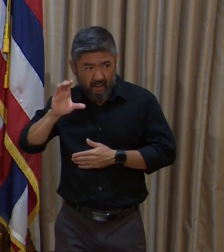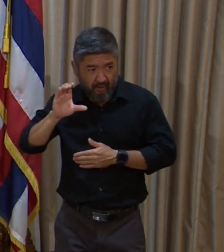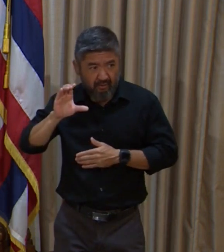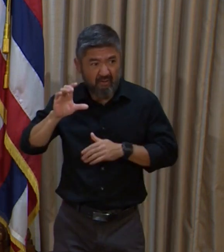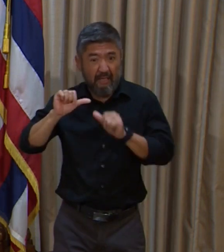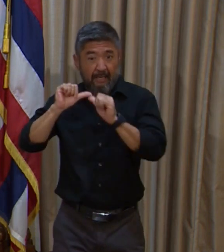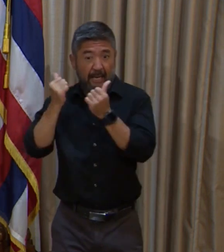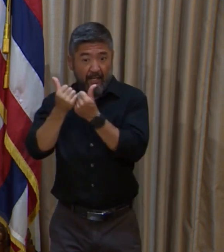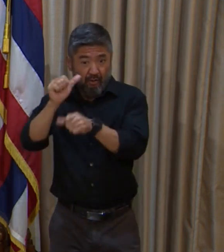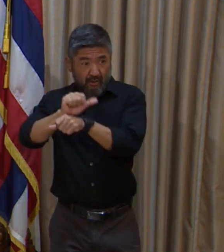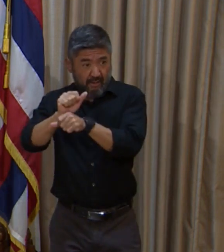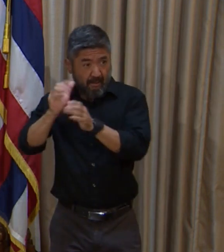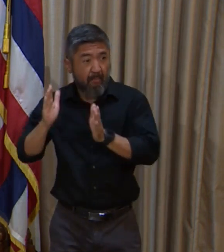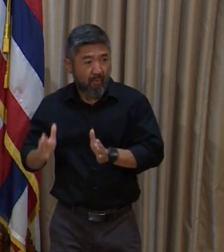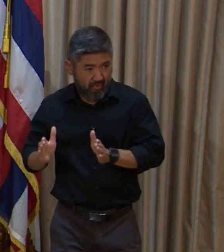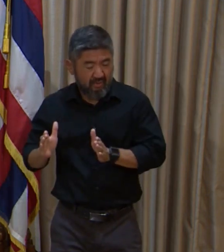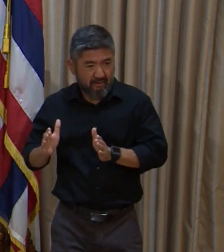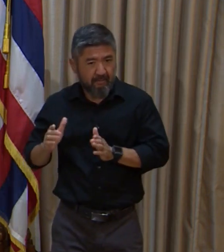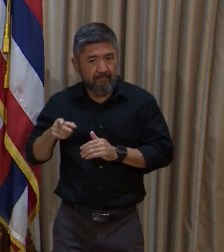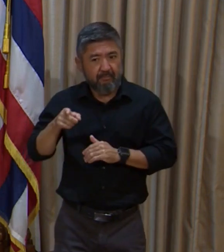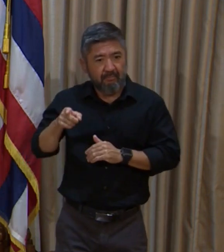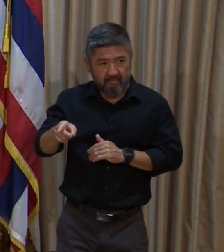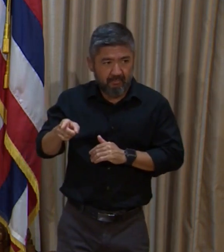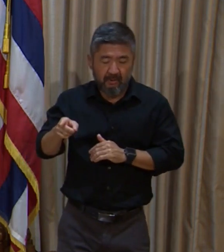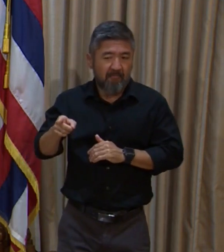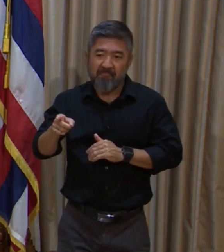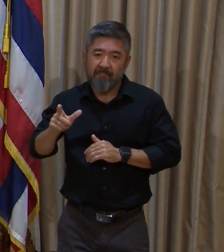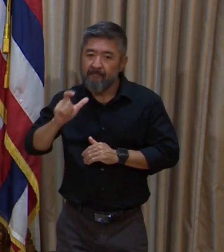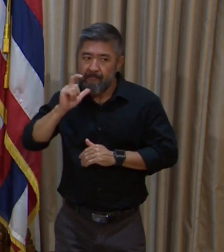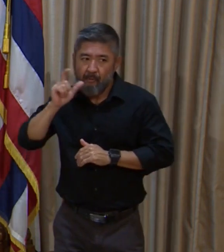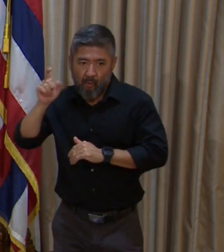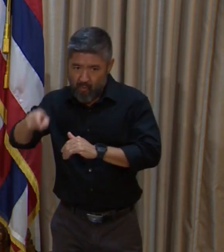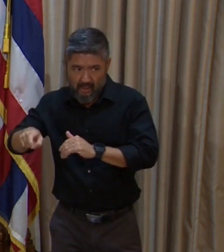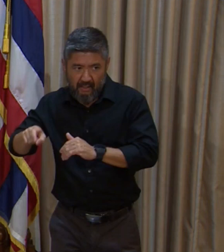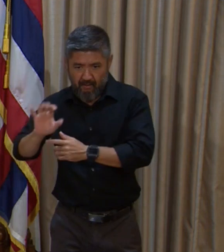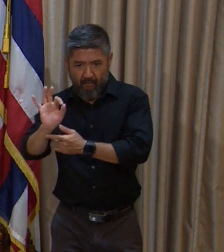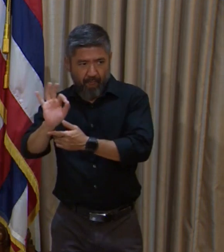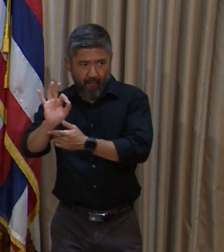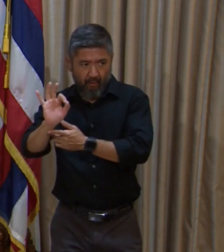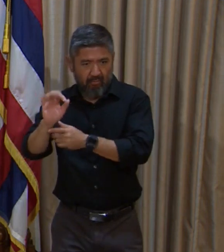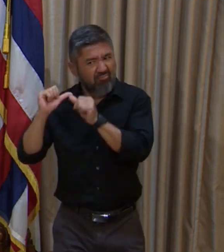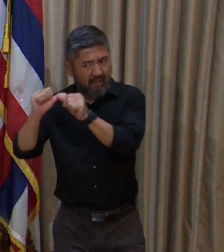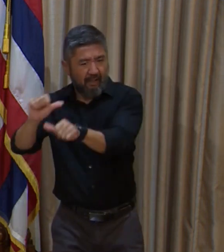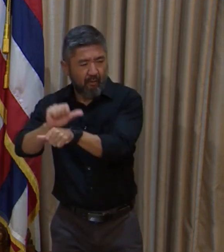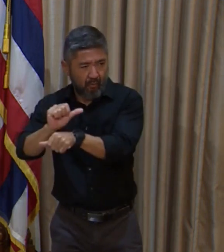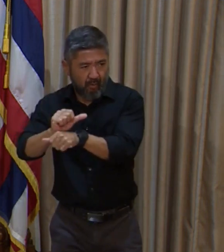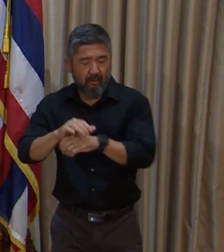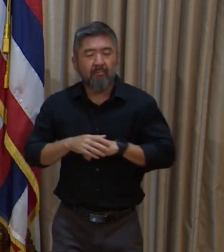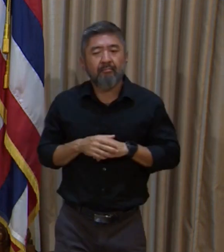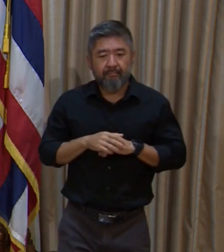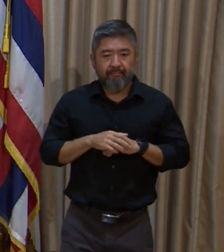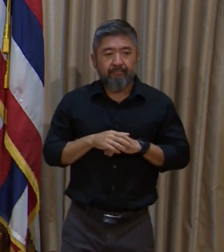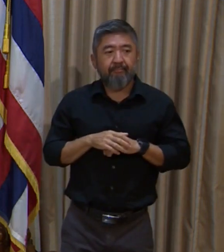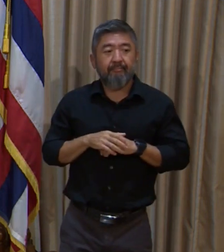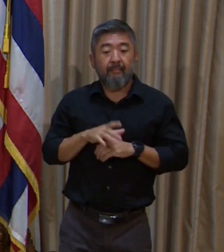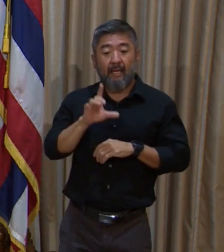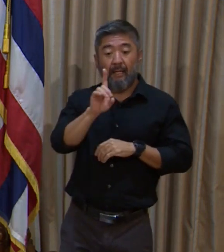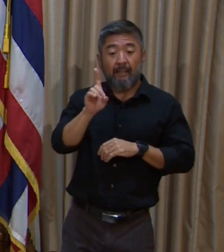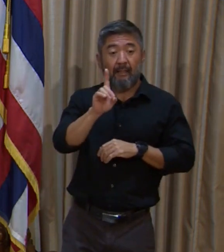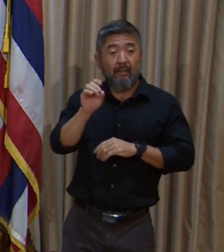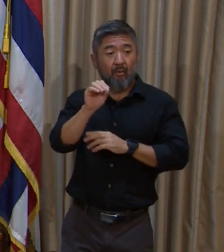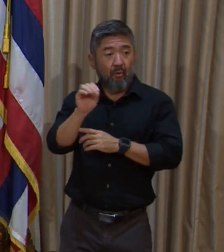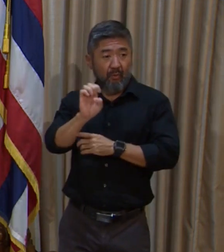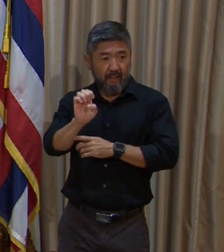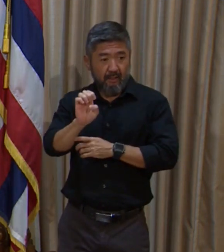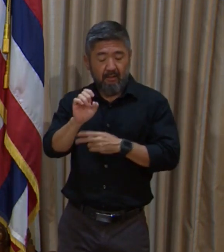employees would not be subject to furlough. The departments of education and the